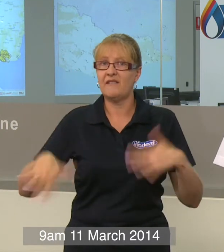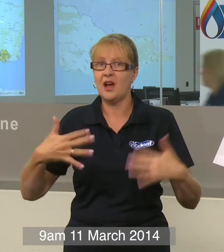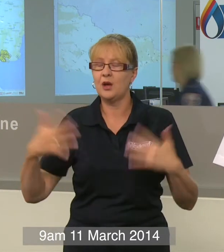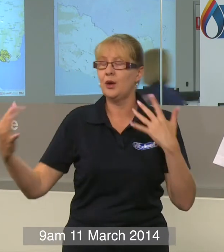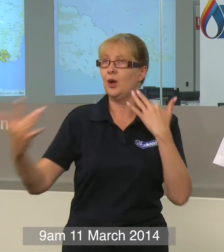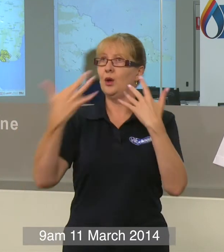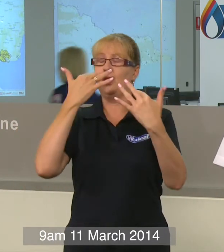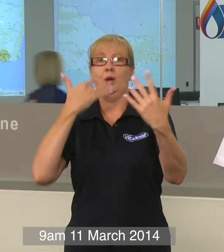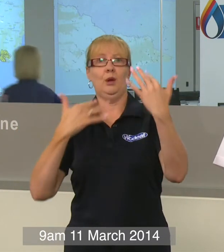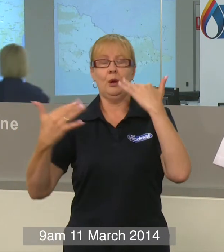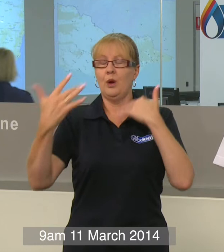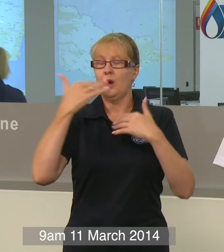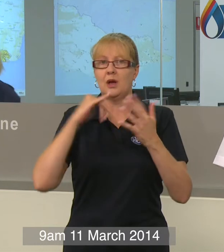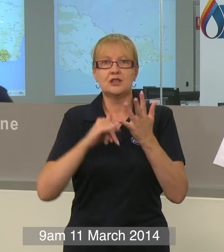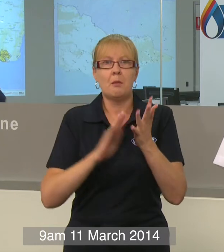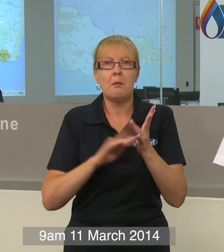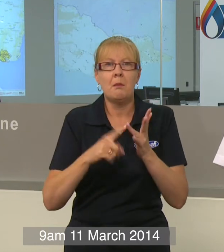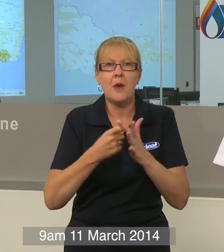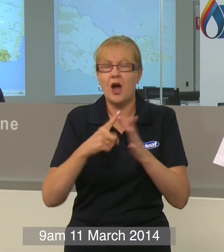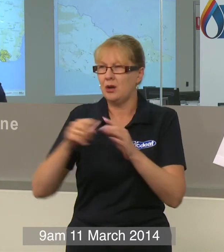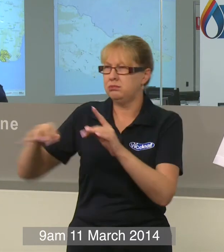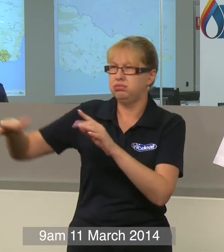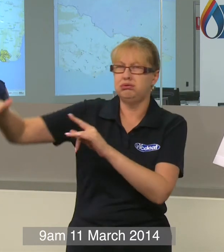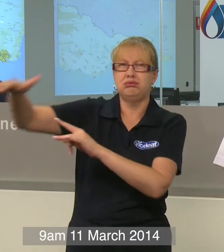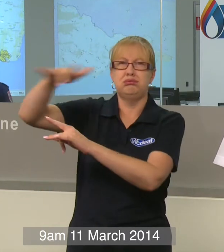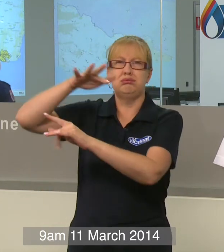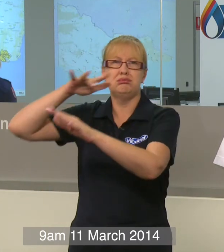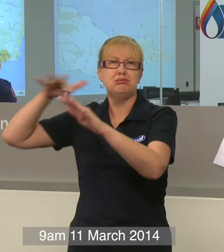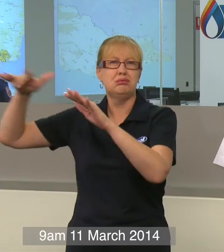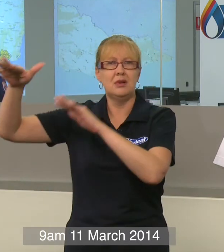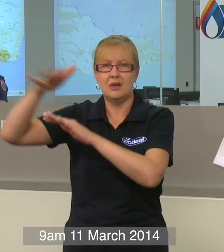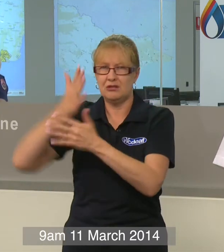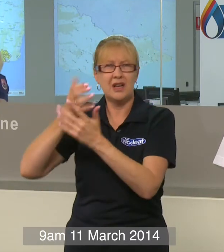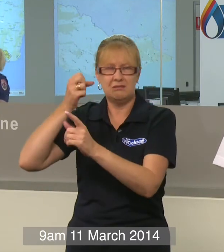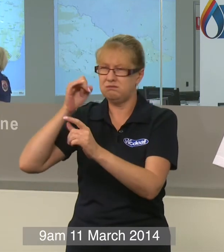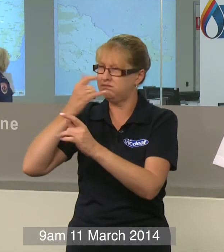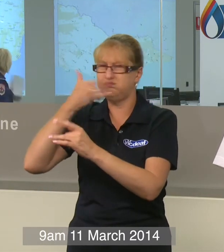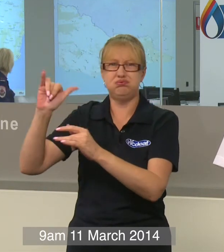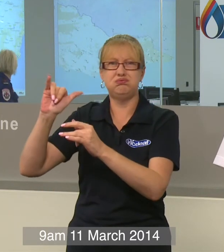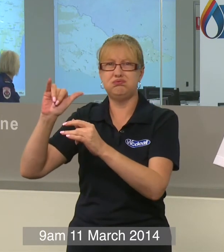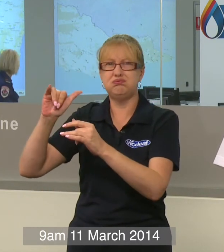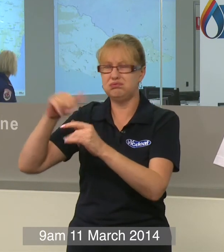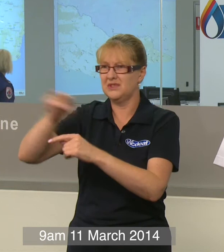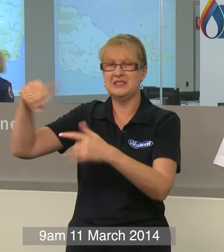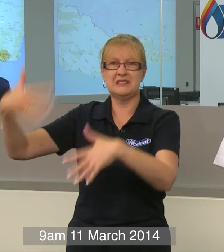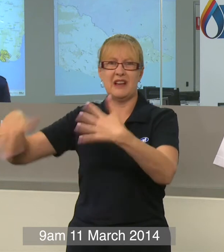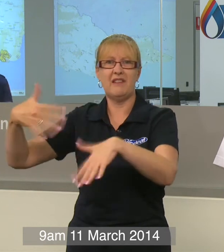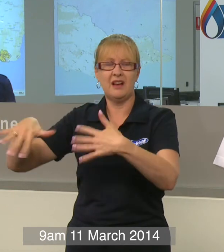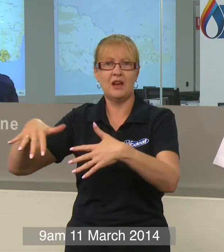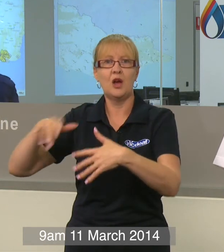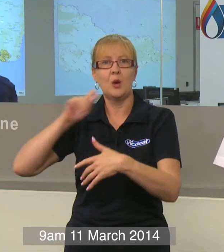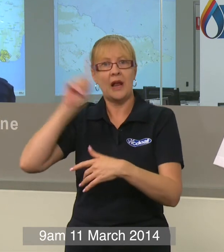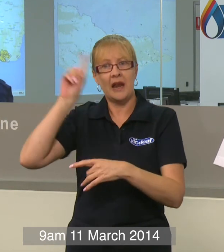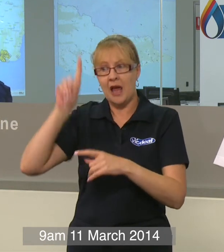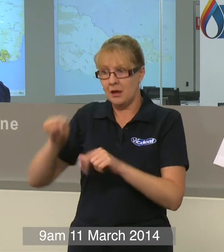of smoke over their town, it's had impacts in many ways and obviously their recovery side of it will be a key aspect